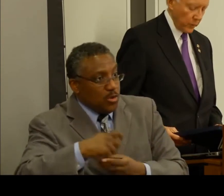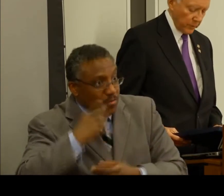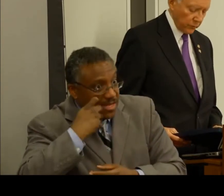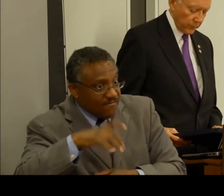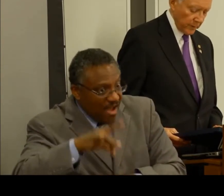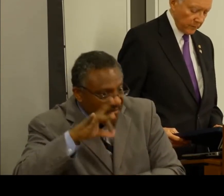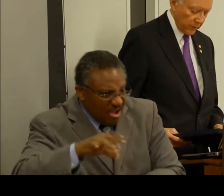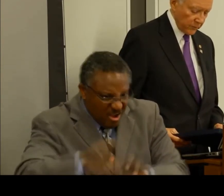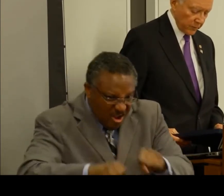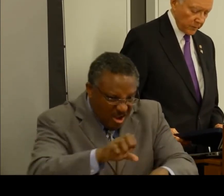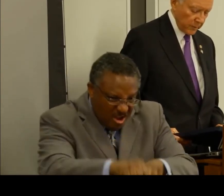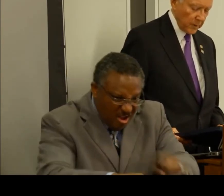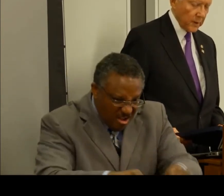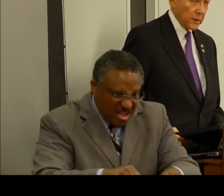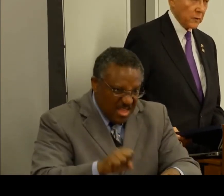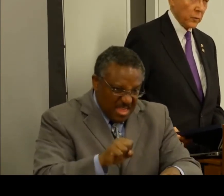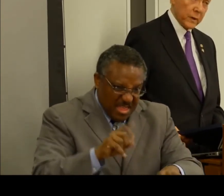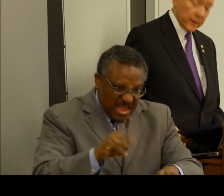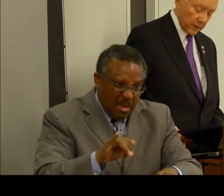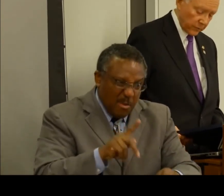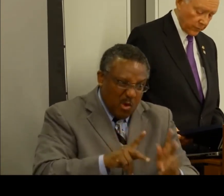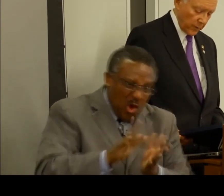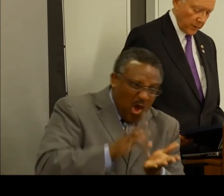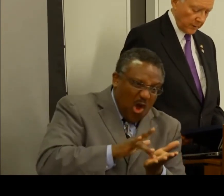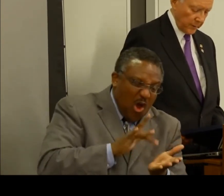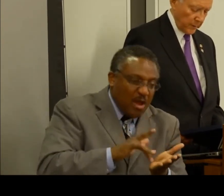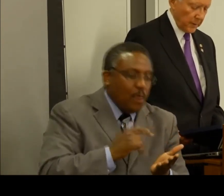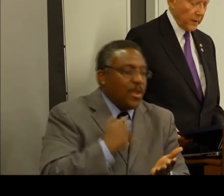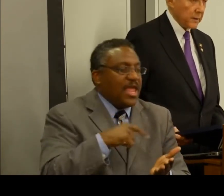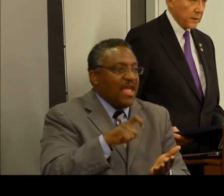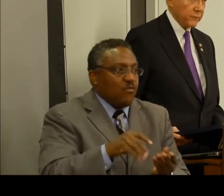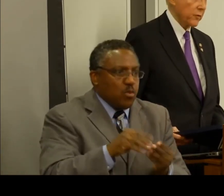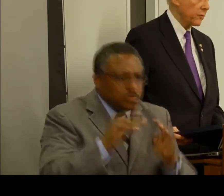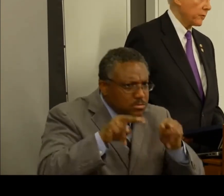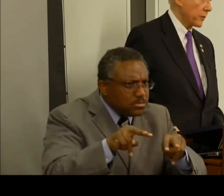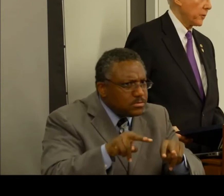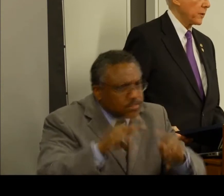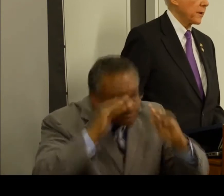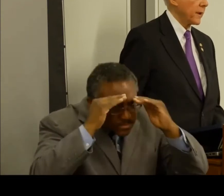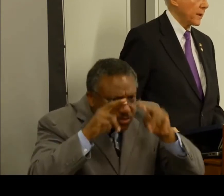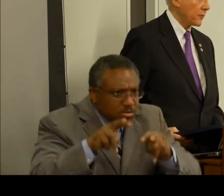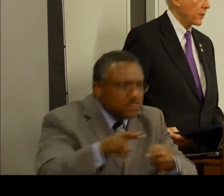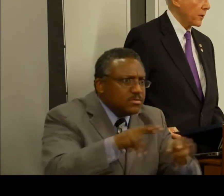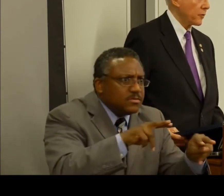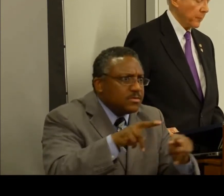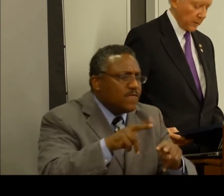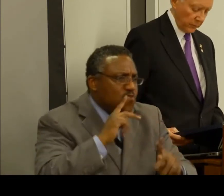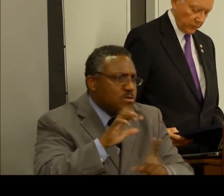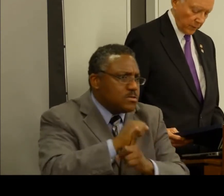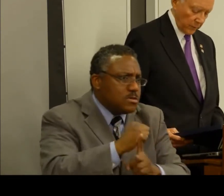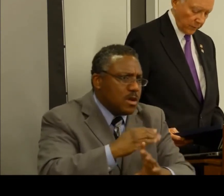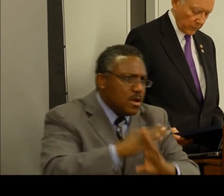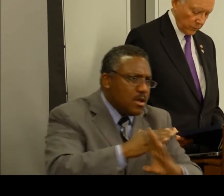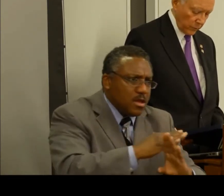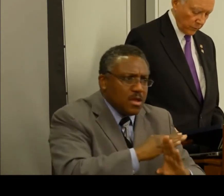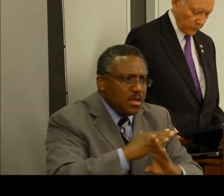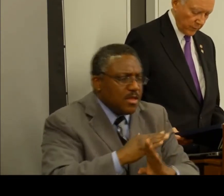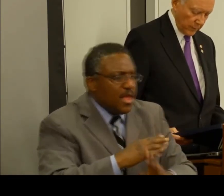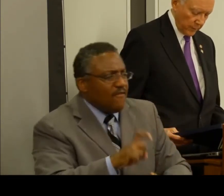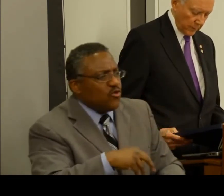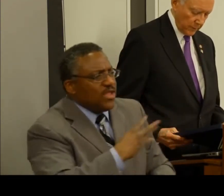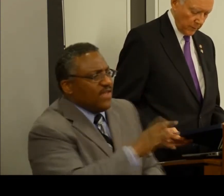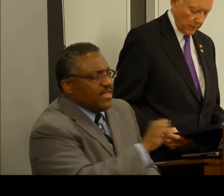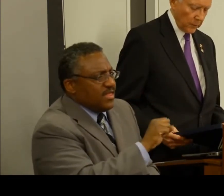evidence that we must remain vigilant to work against fraud and give Social Security and its inspector general the